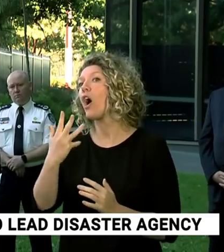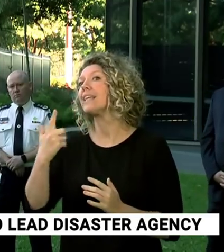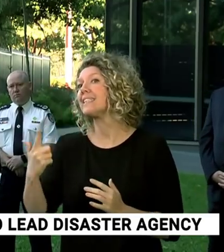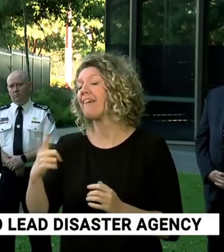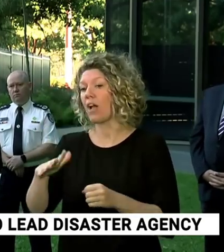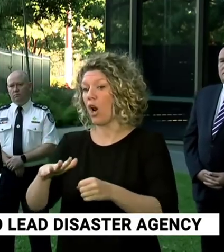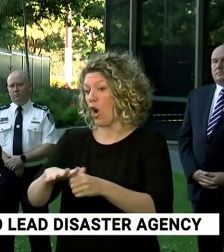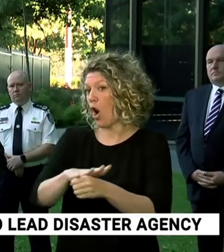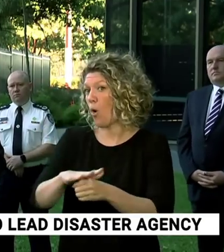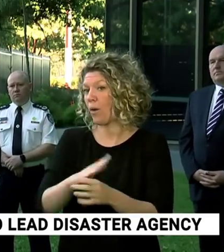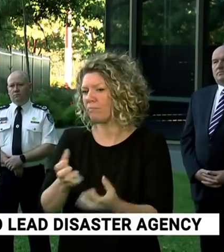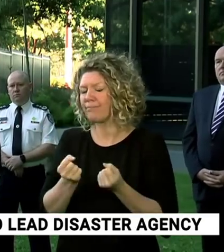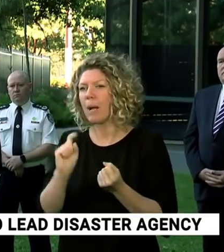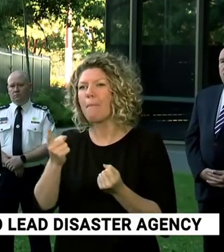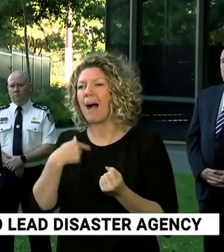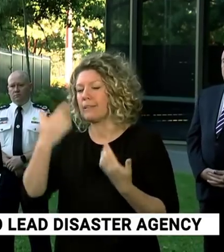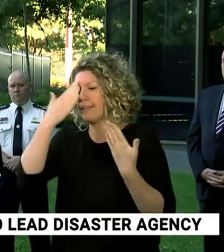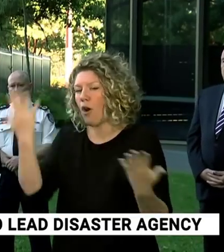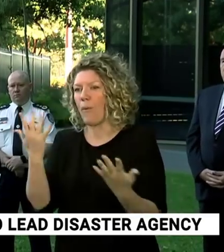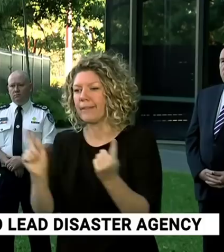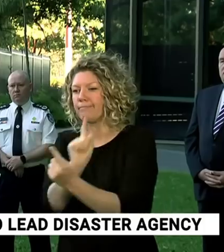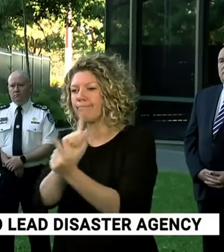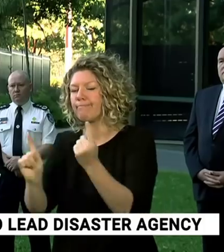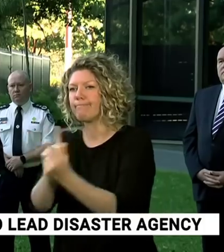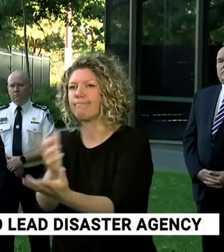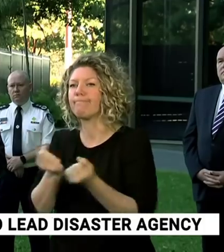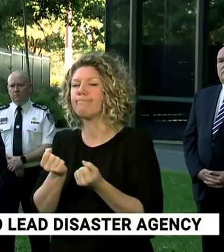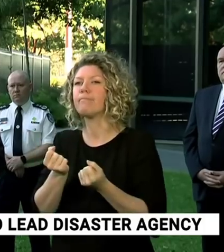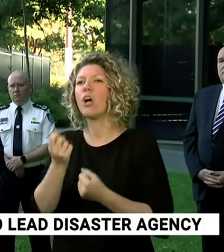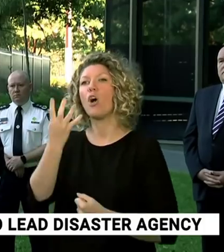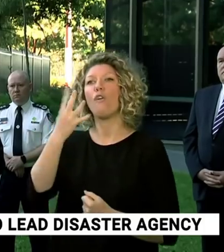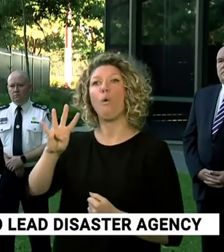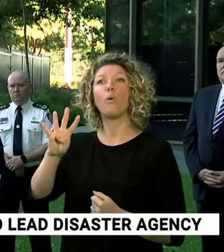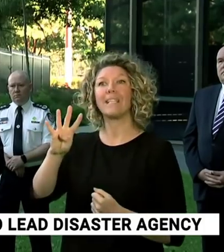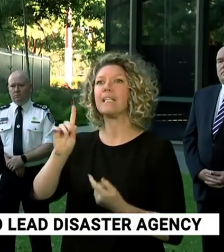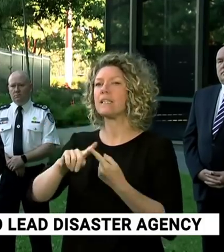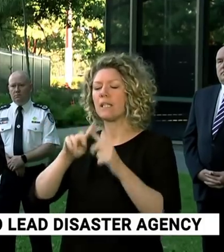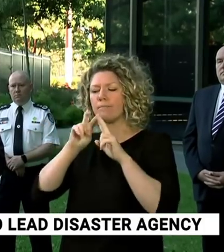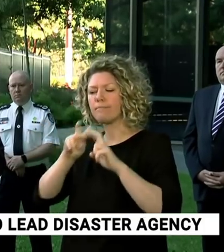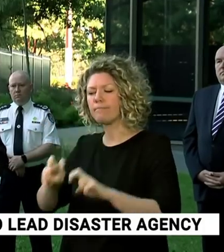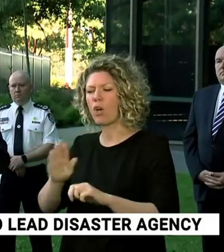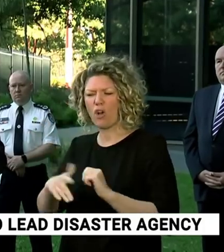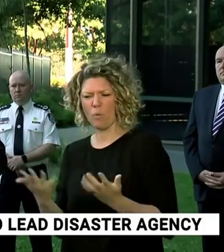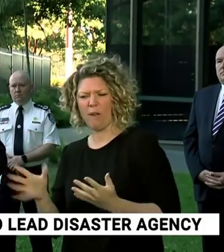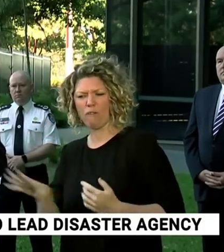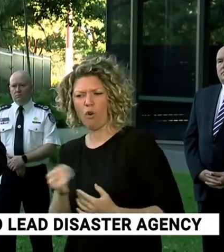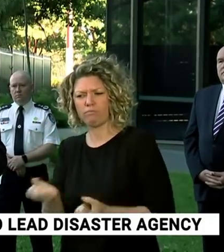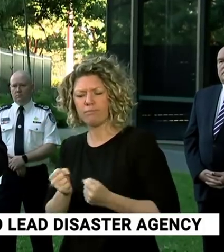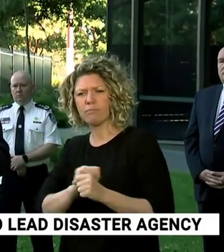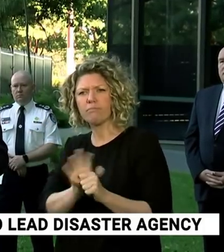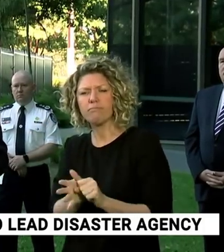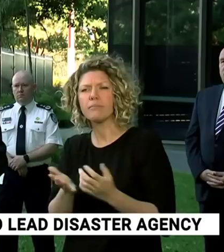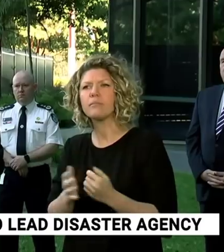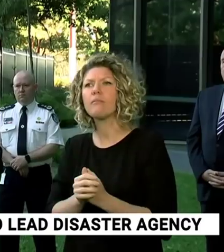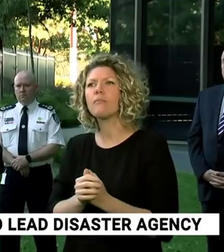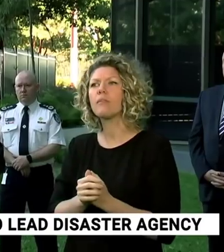locally acquired from an unknown contact, and 40 remain under investigation. Now, the important thing, because there has been